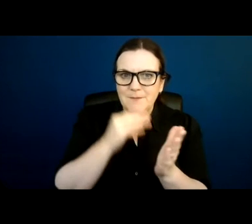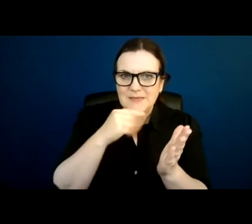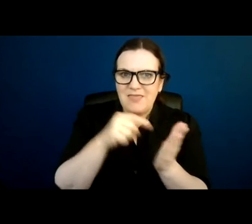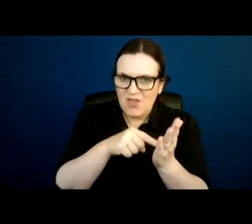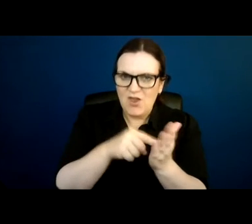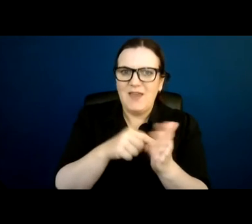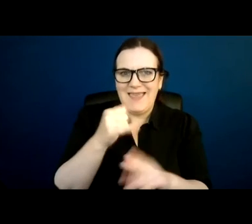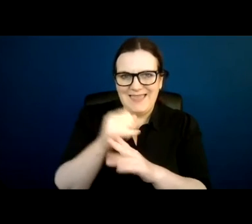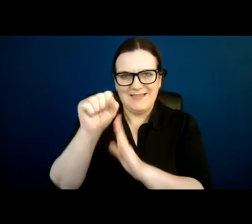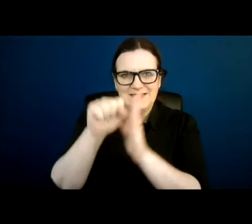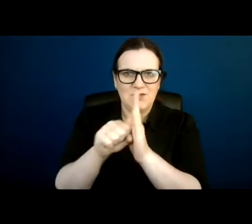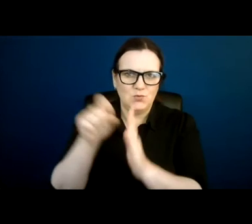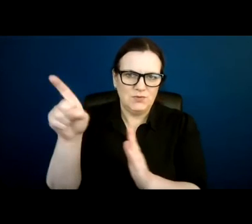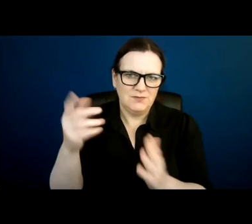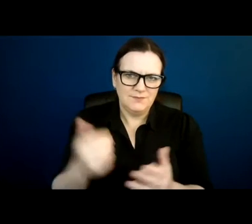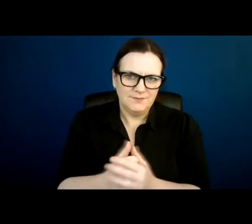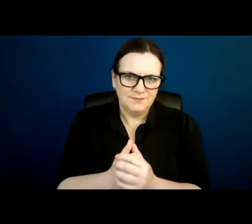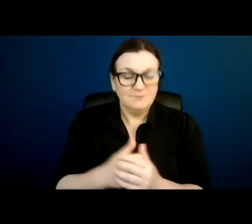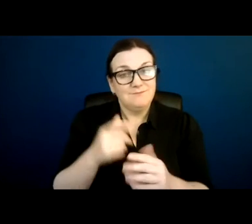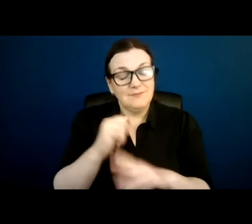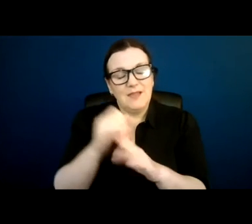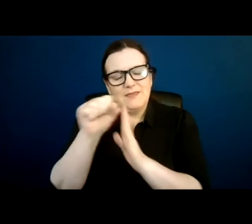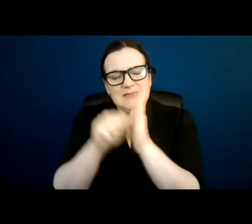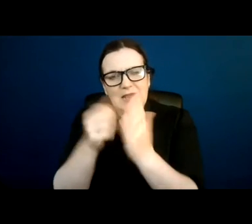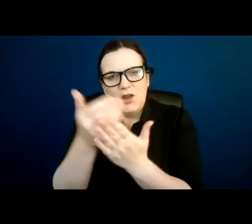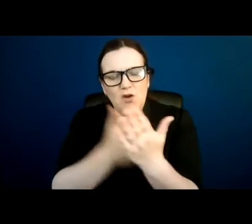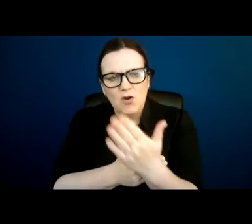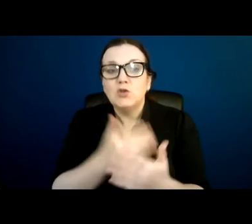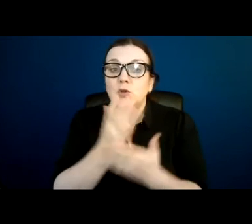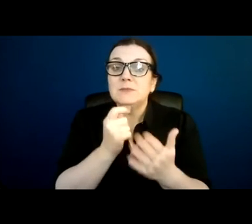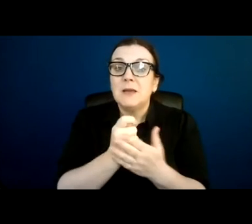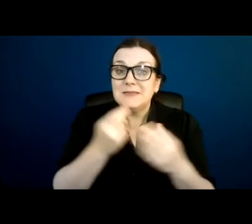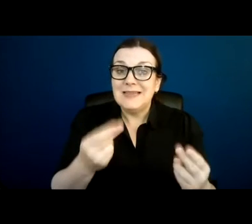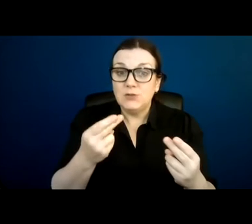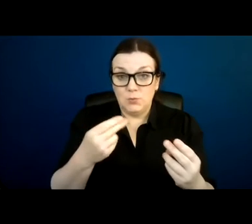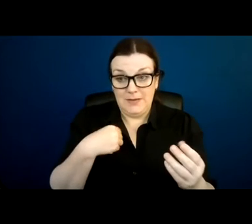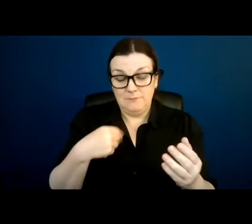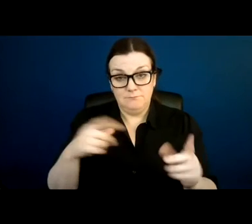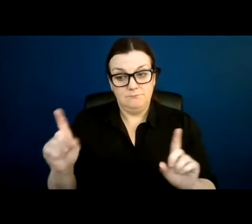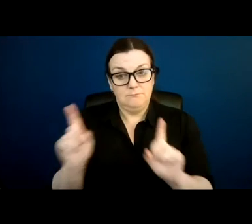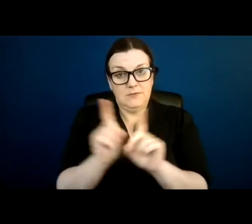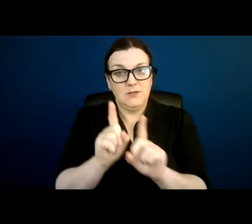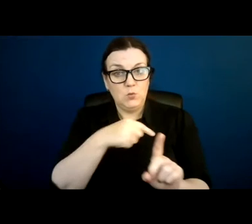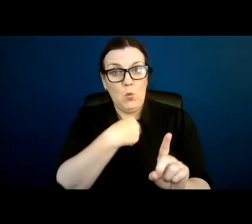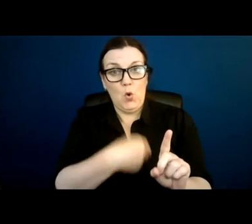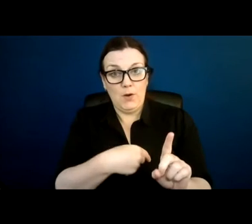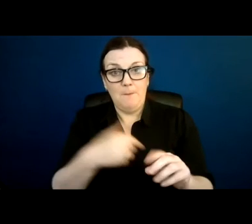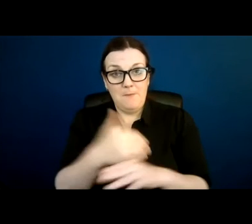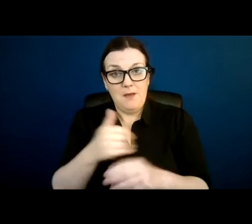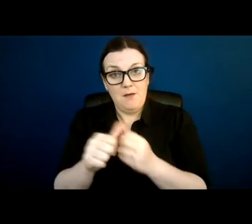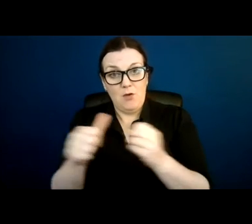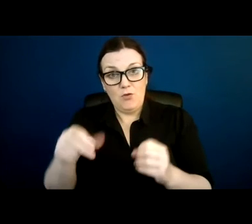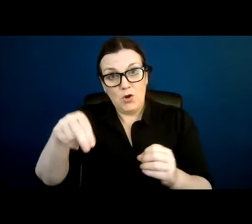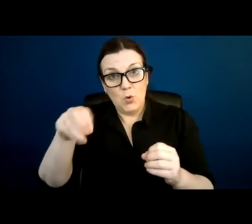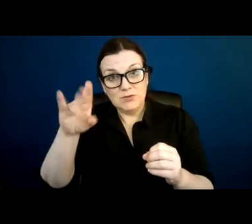statute. Now, in some cases, the form even has to be notarized. And as I said to one state legislature,